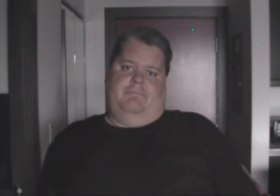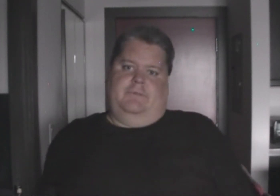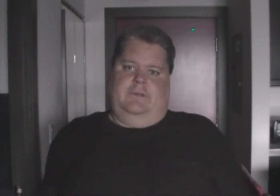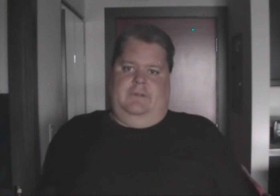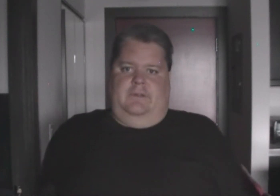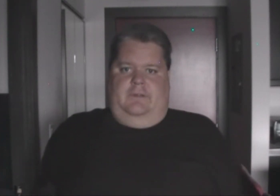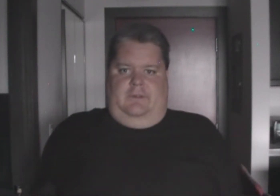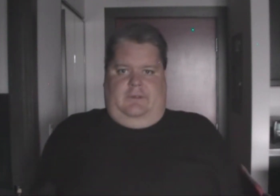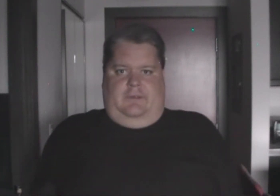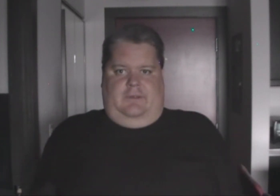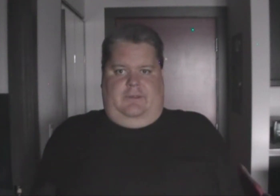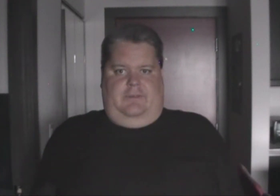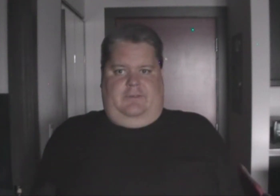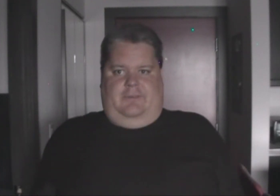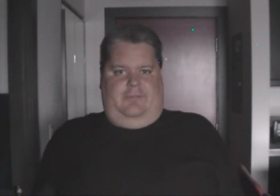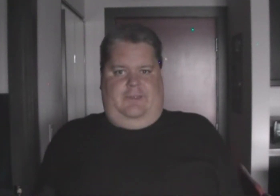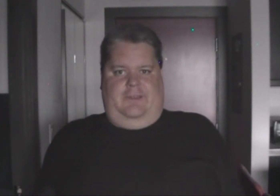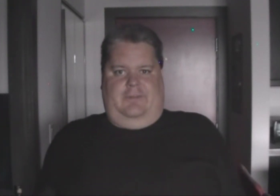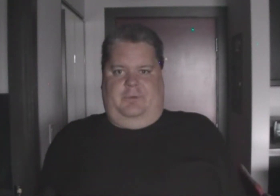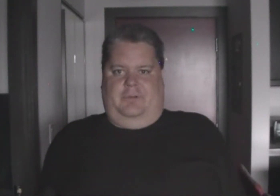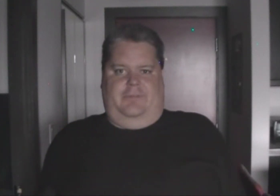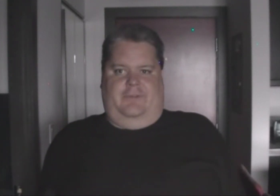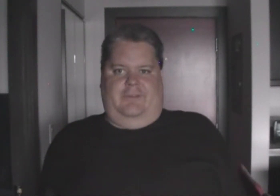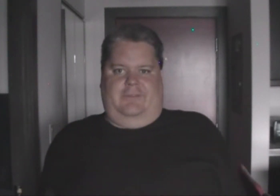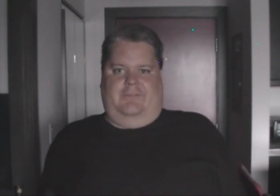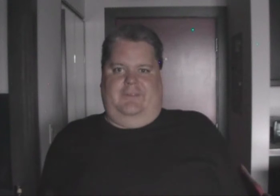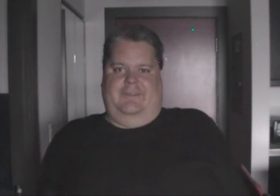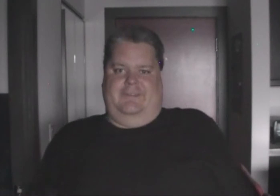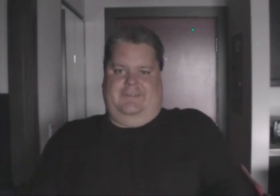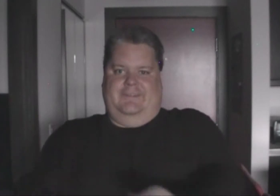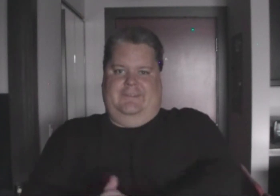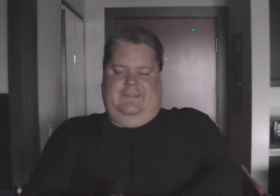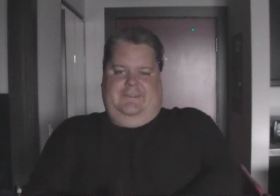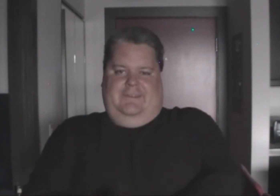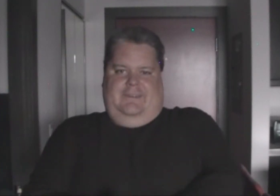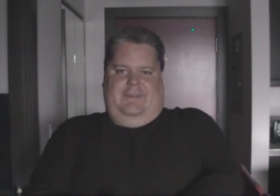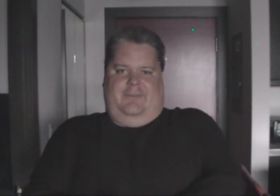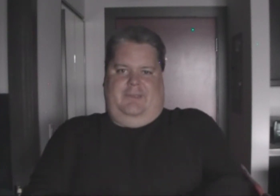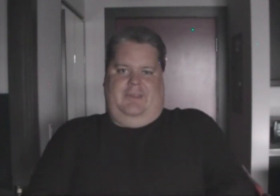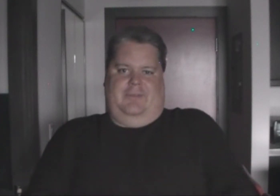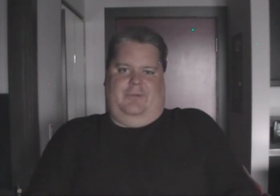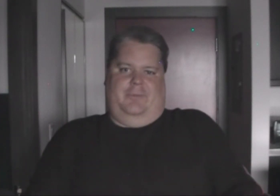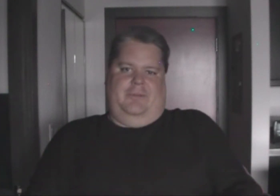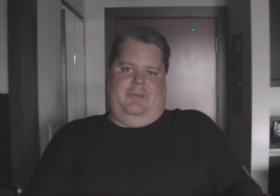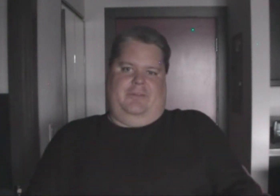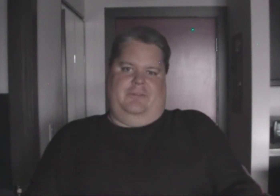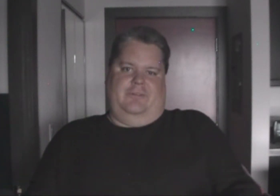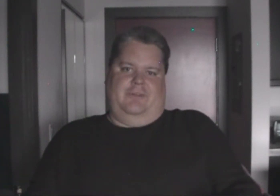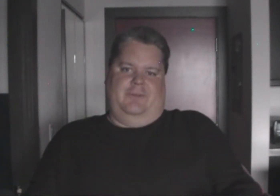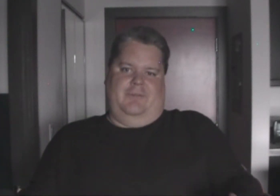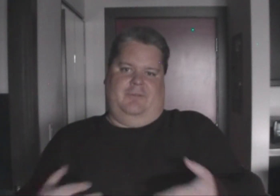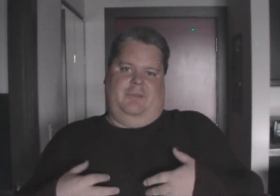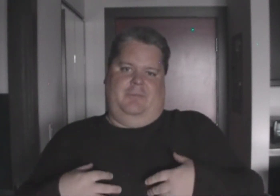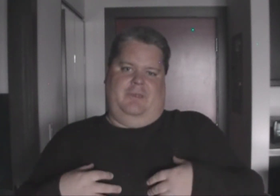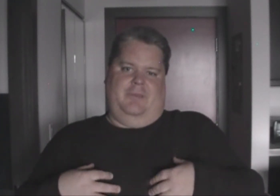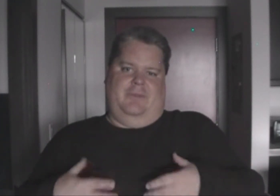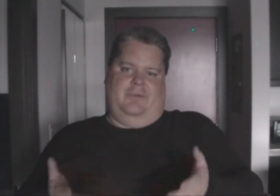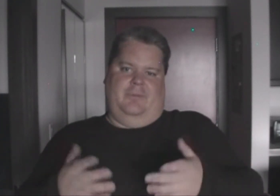and he definitely has perseverance, I mean, he's making these robot masters that come after beat Mega Man the robot,